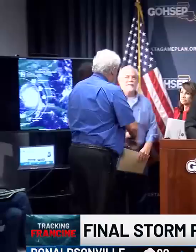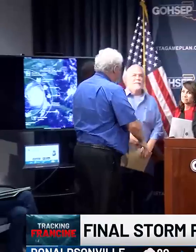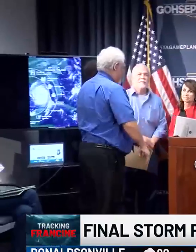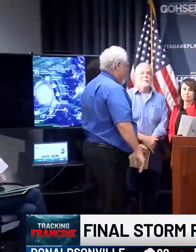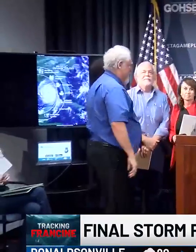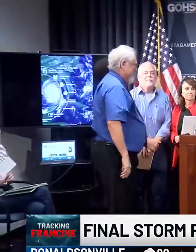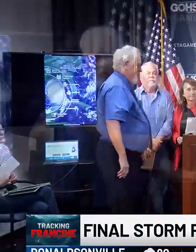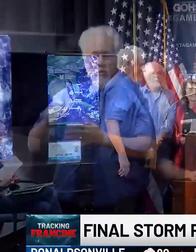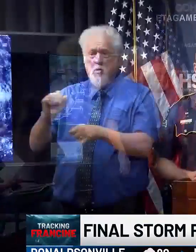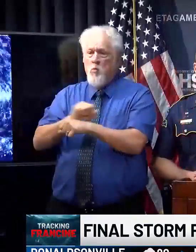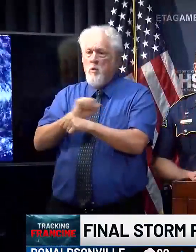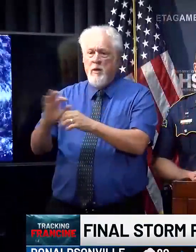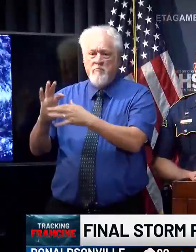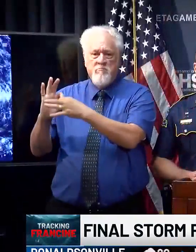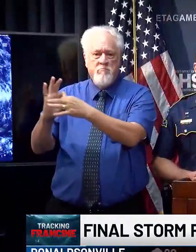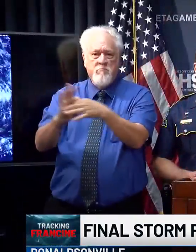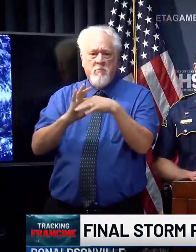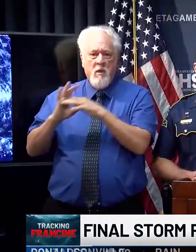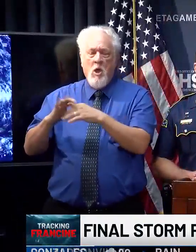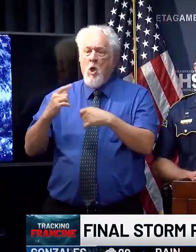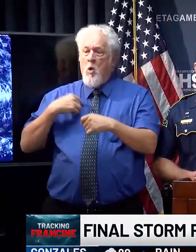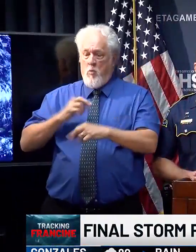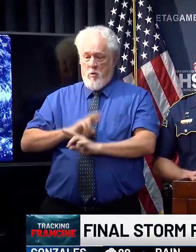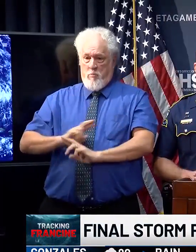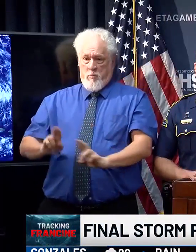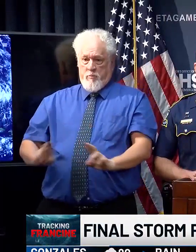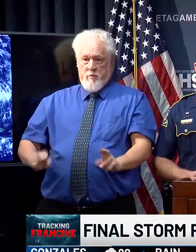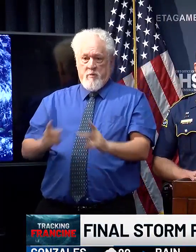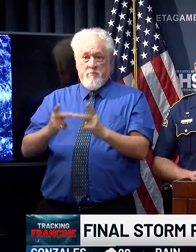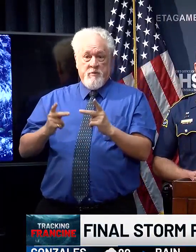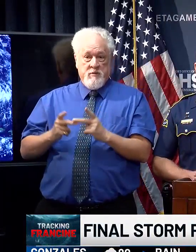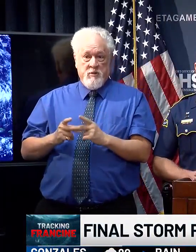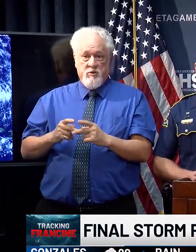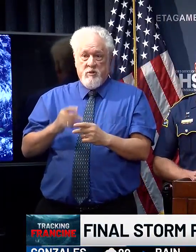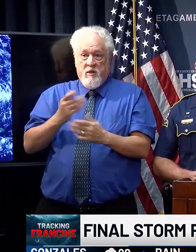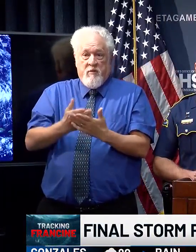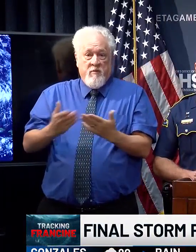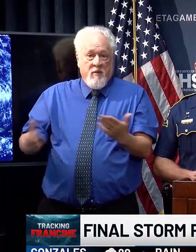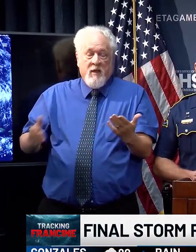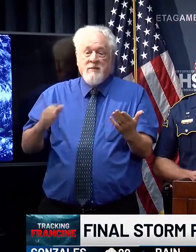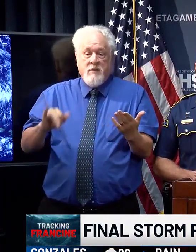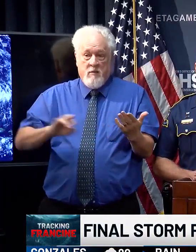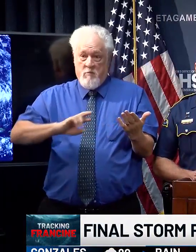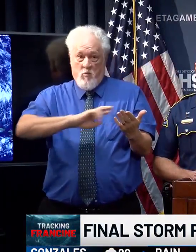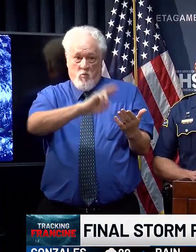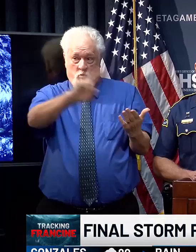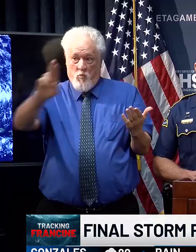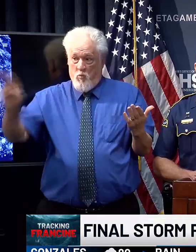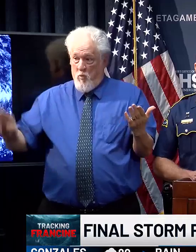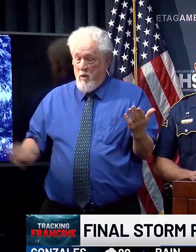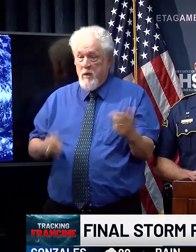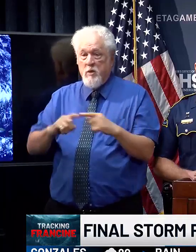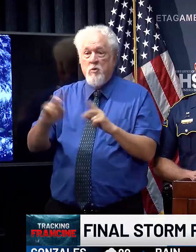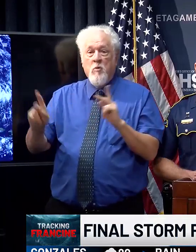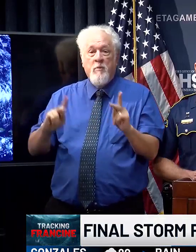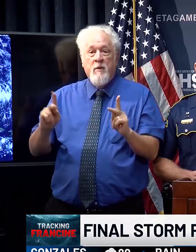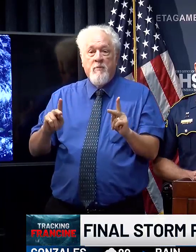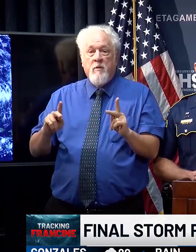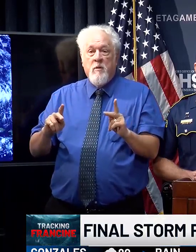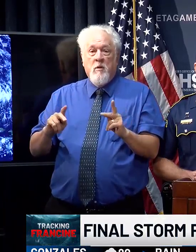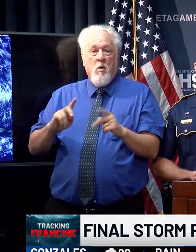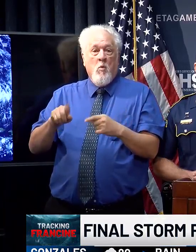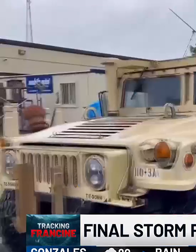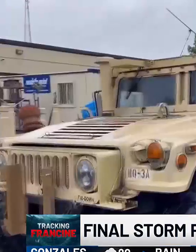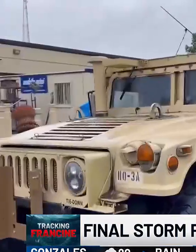are in place before nightfall. We're pre-positioning assets so that they will be available to the public on